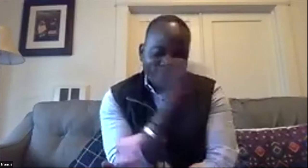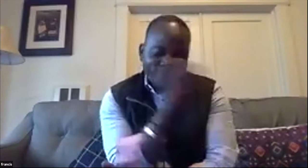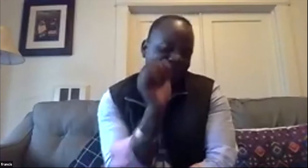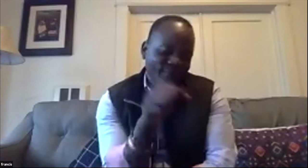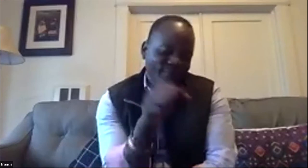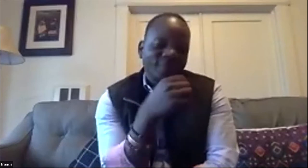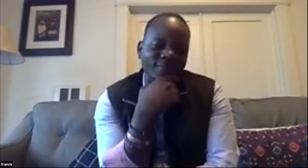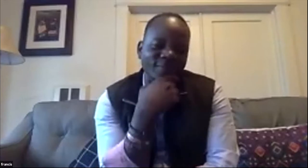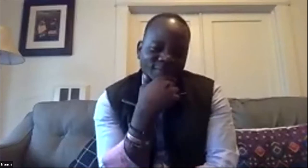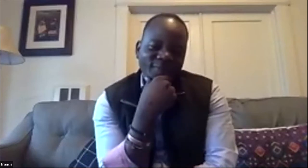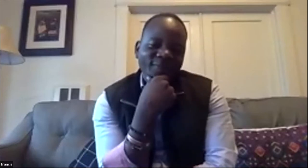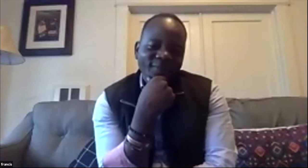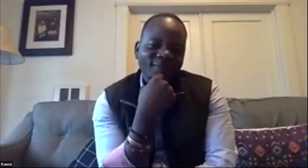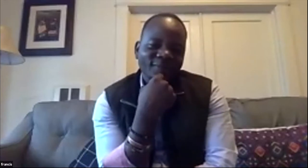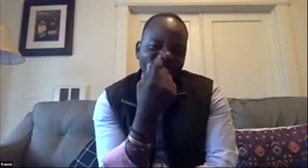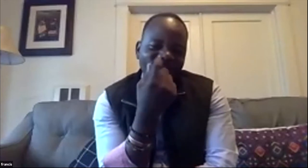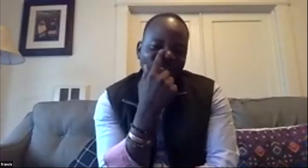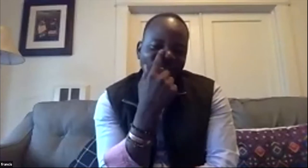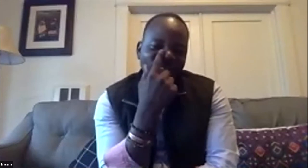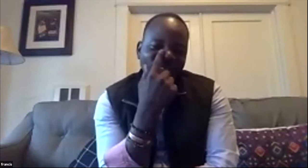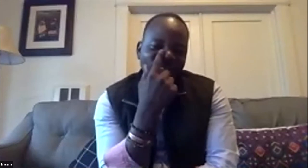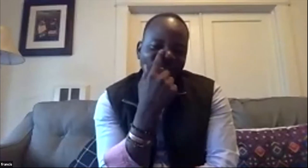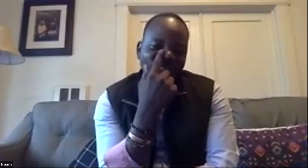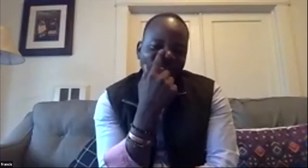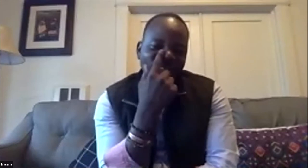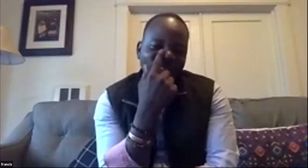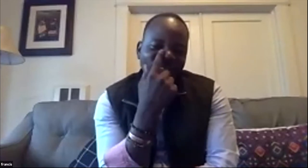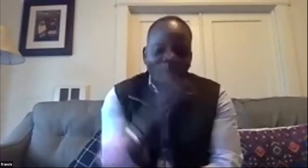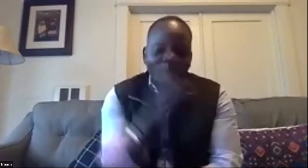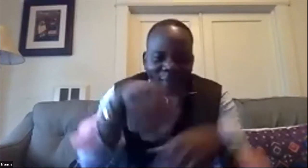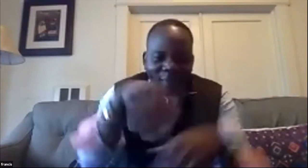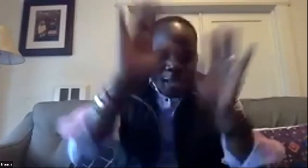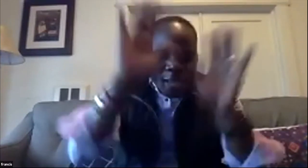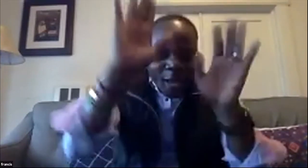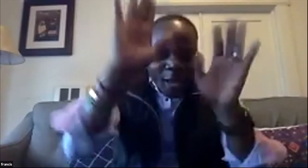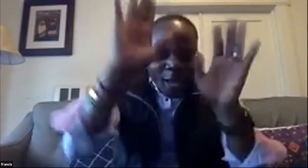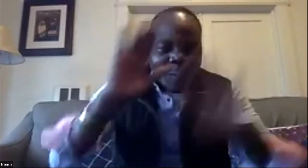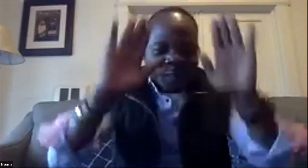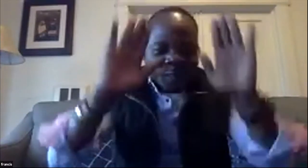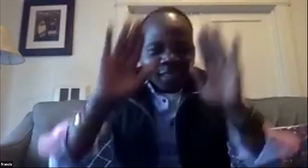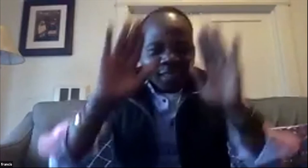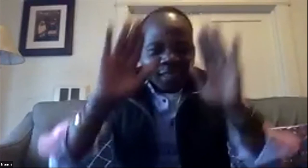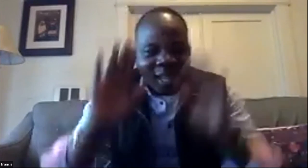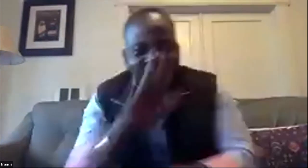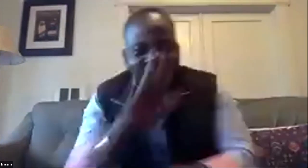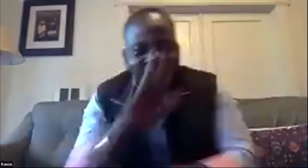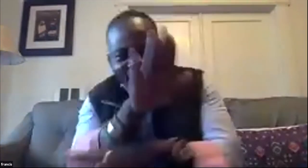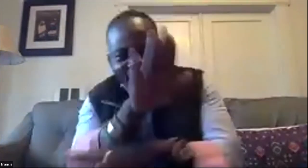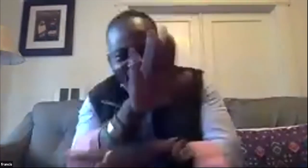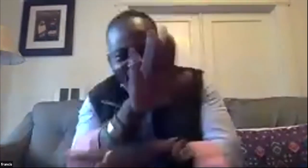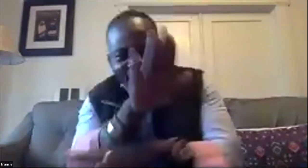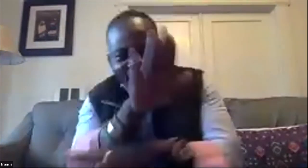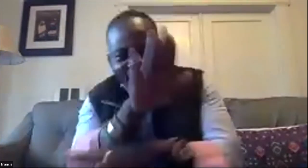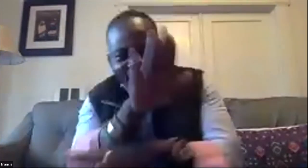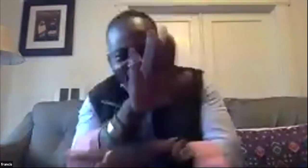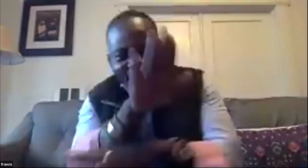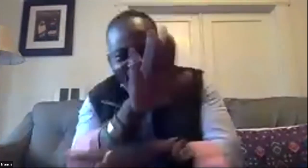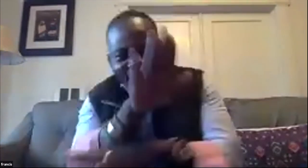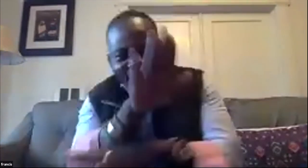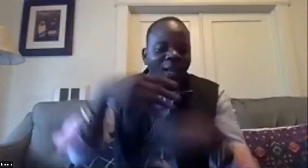community worldwide right isn't that the goal exactly exactly exactly you know you know whatever